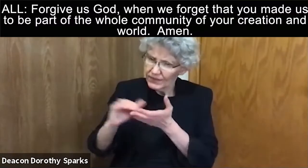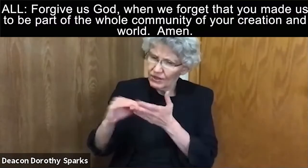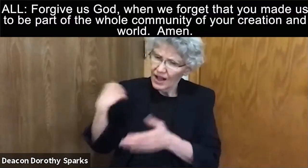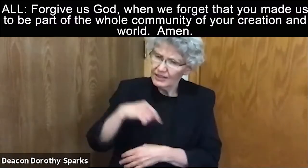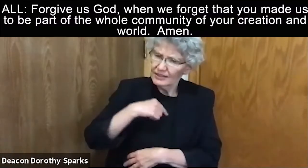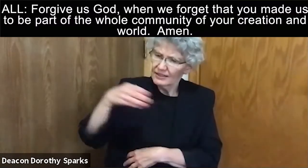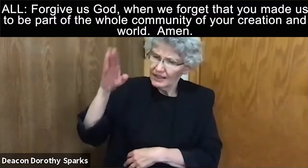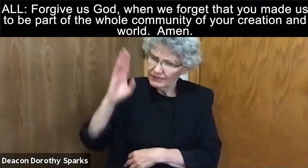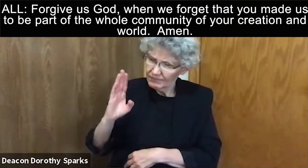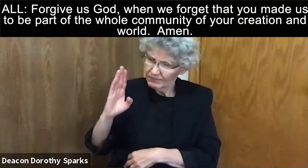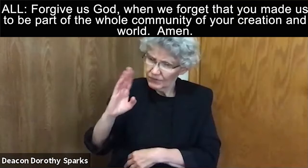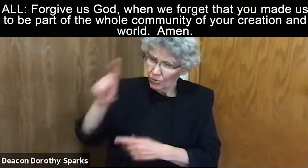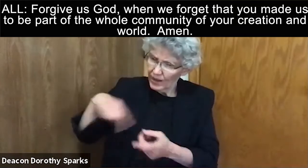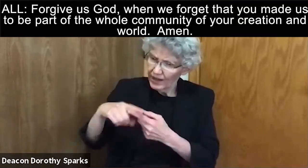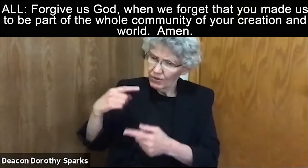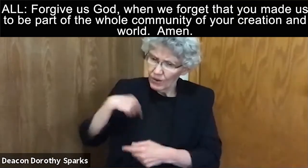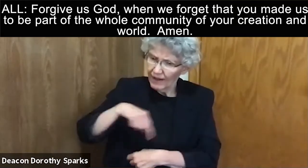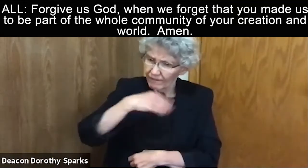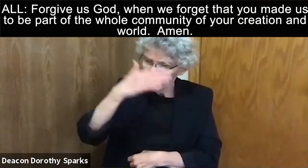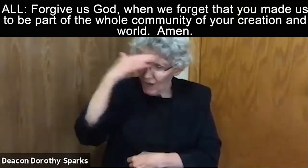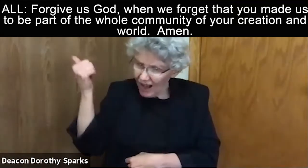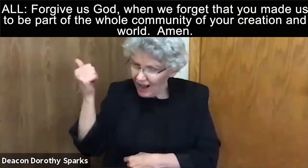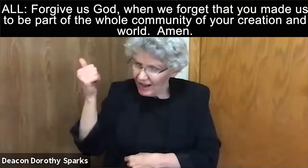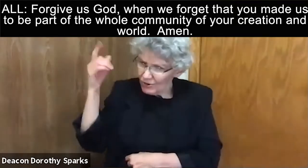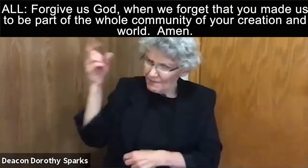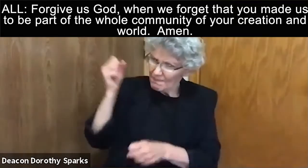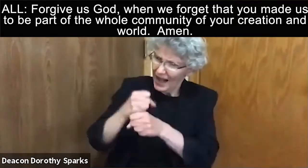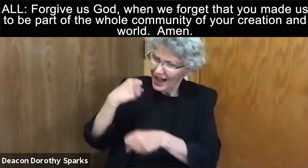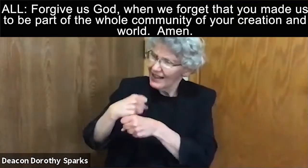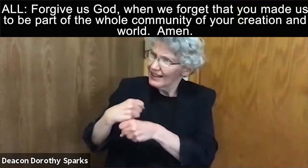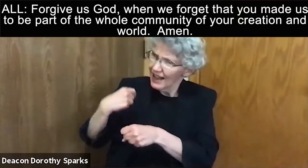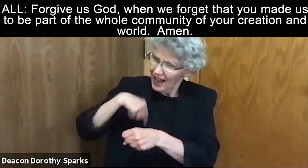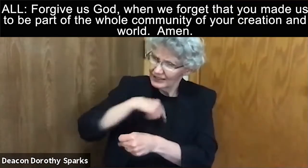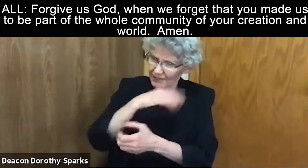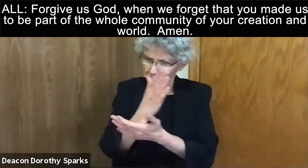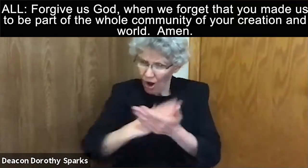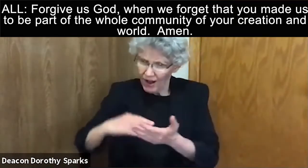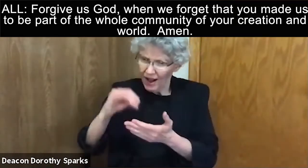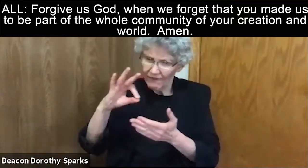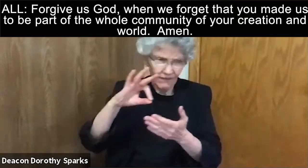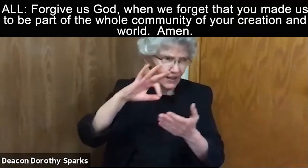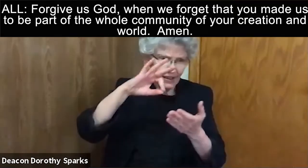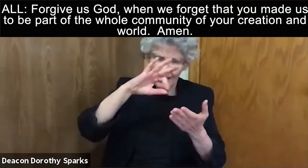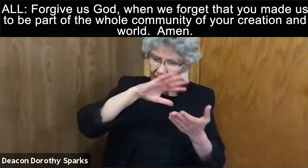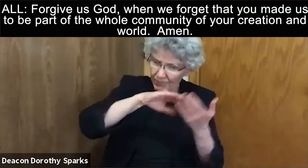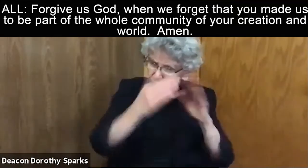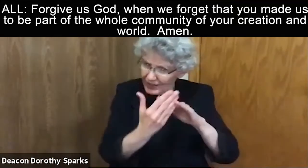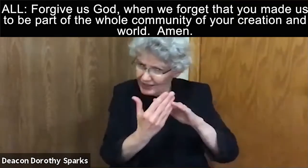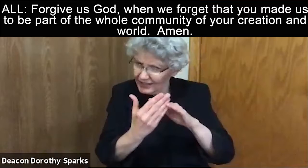Forgive us, God, when we forget that you made us to be part of the